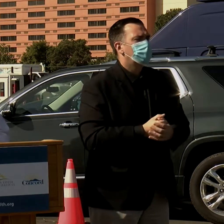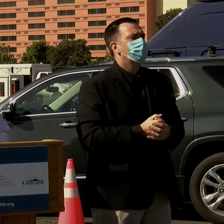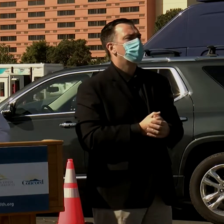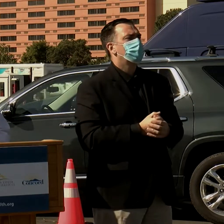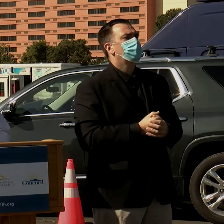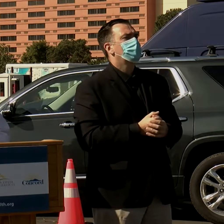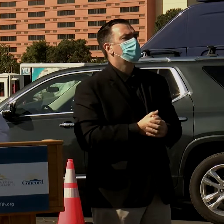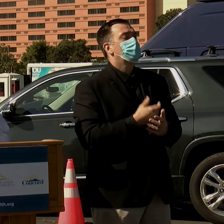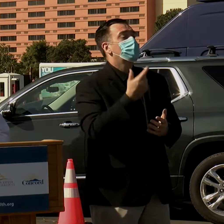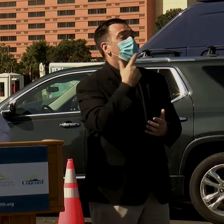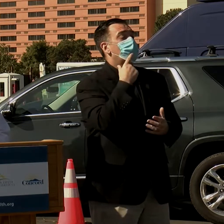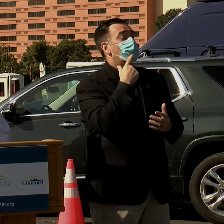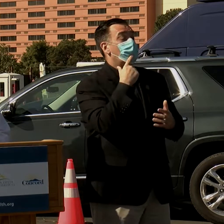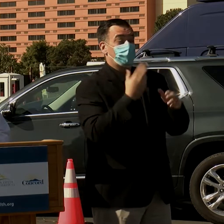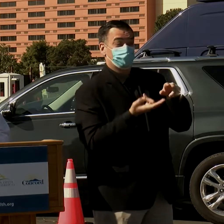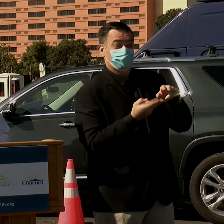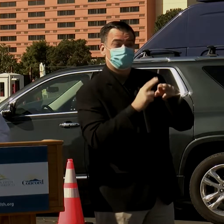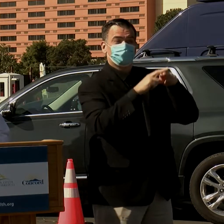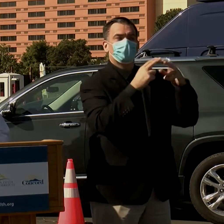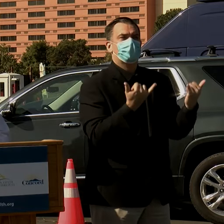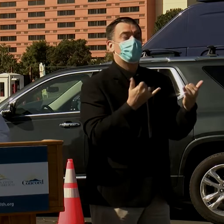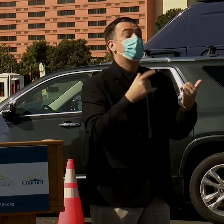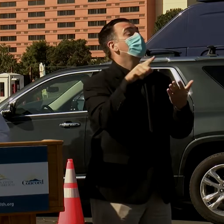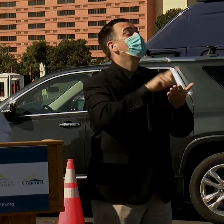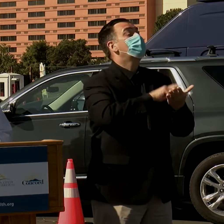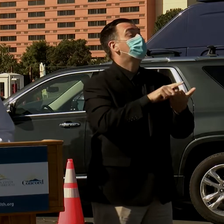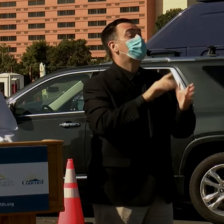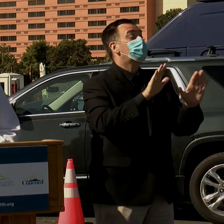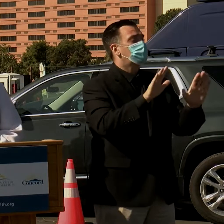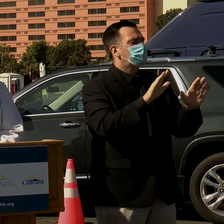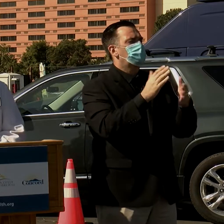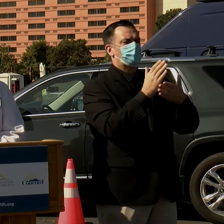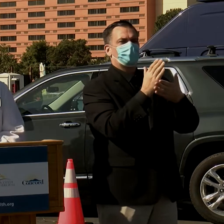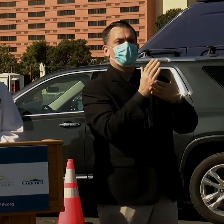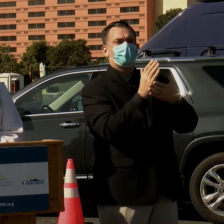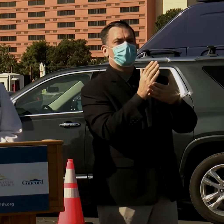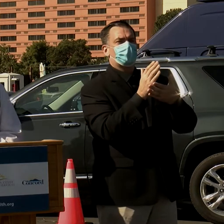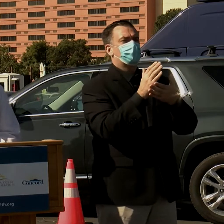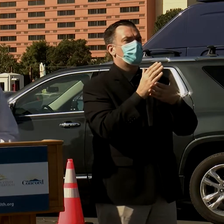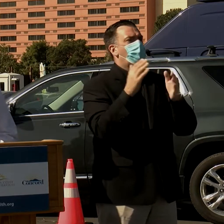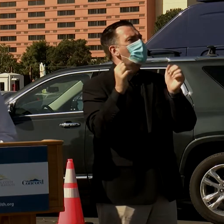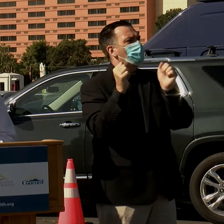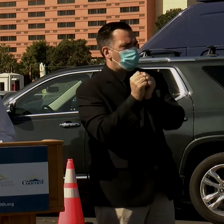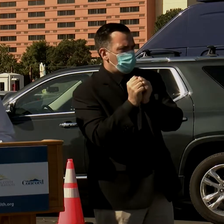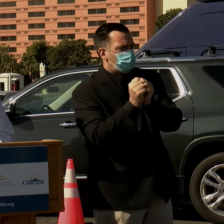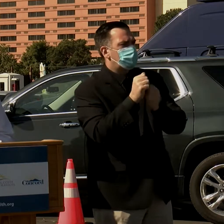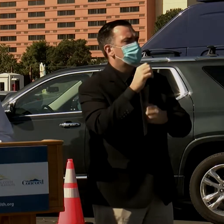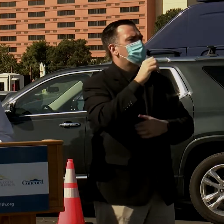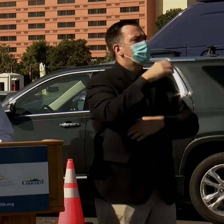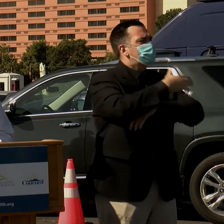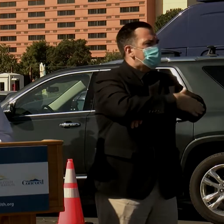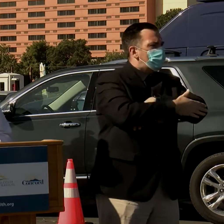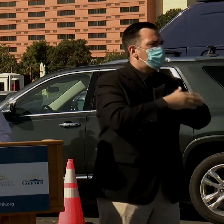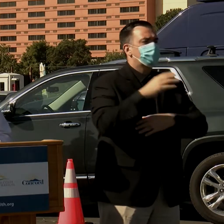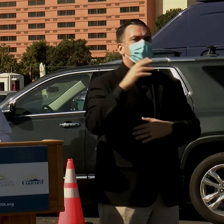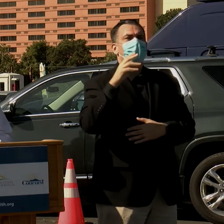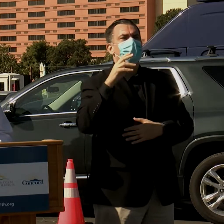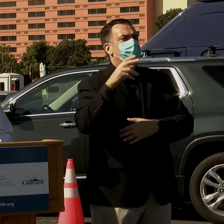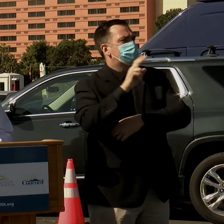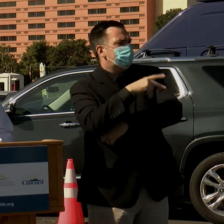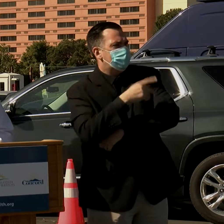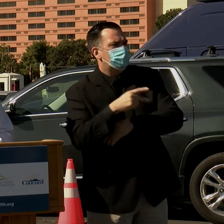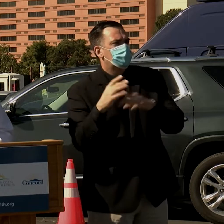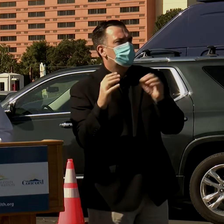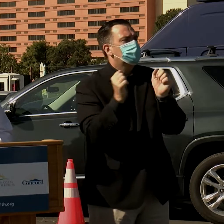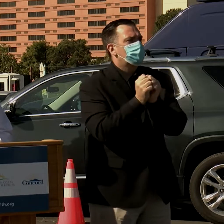We are ratcheting up. So this week, we're starting between Kaiser and county doses. We're at about